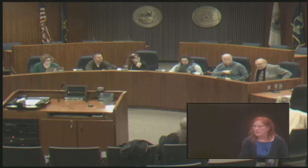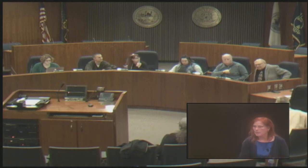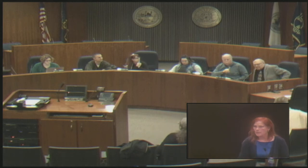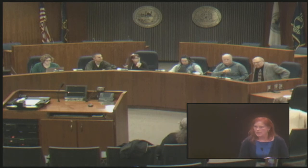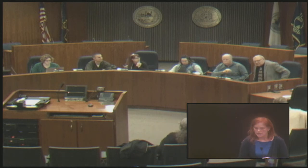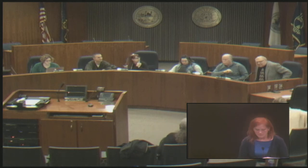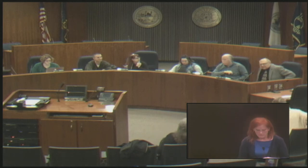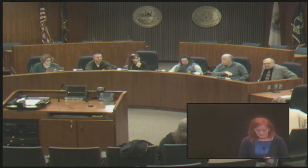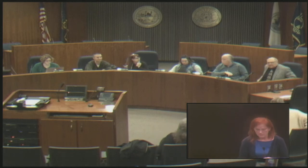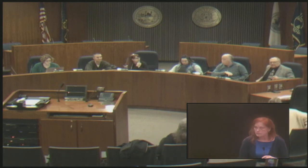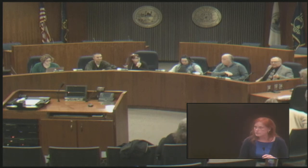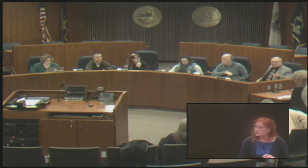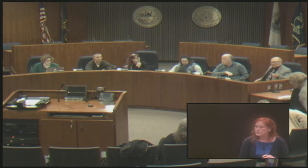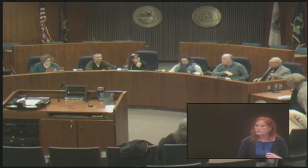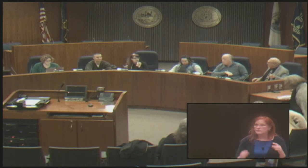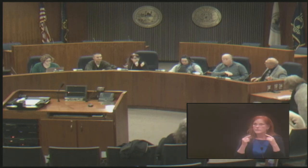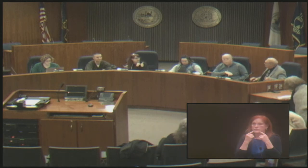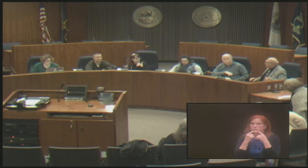Okay. Okay.